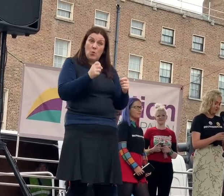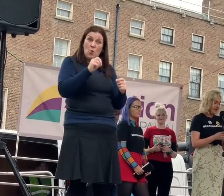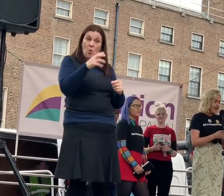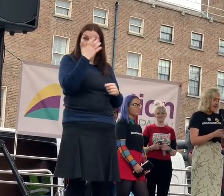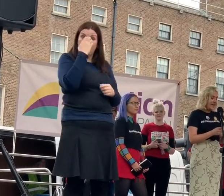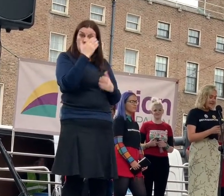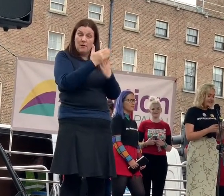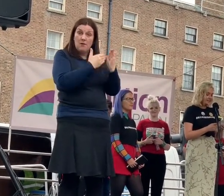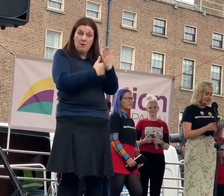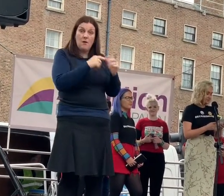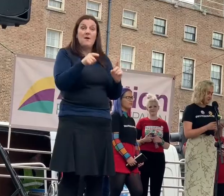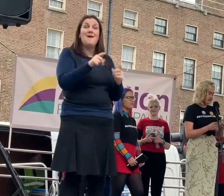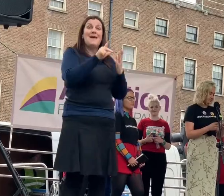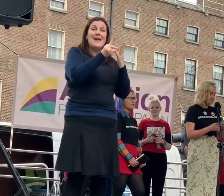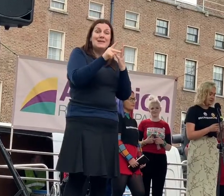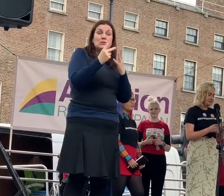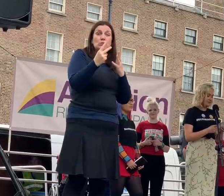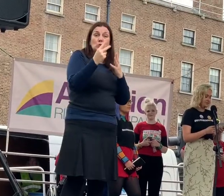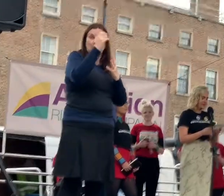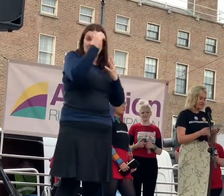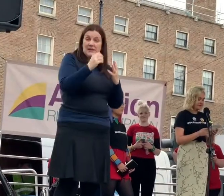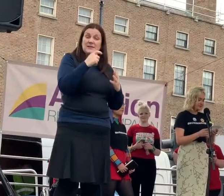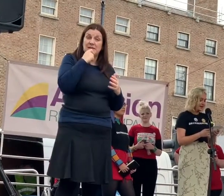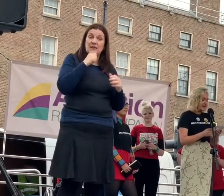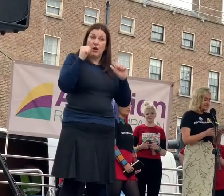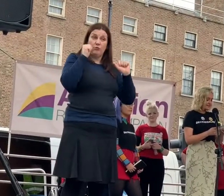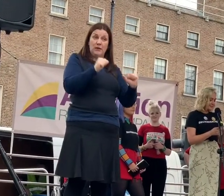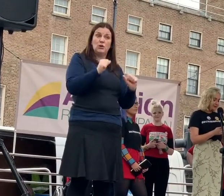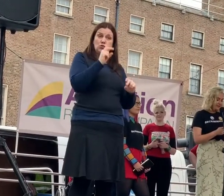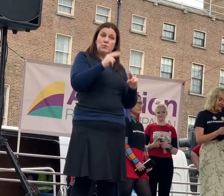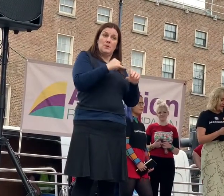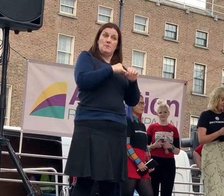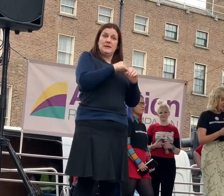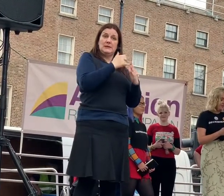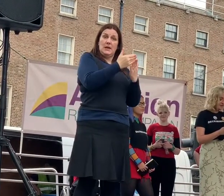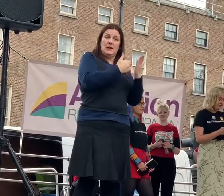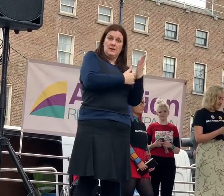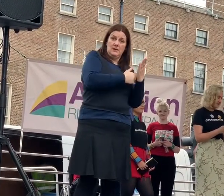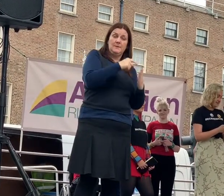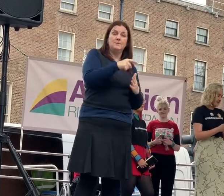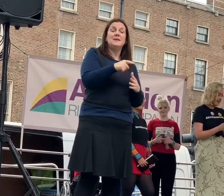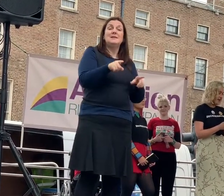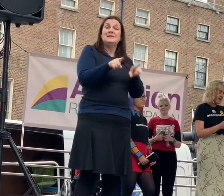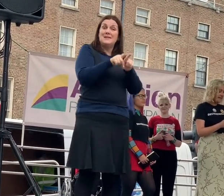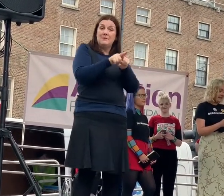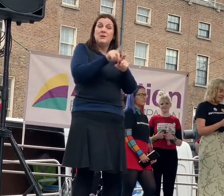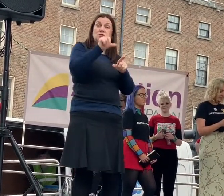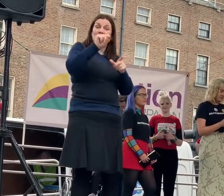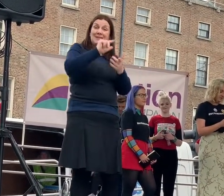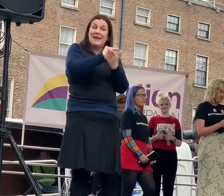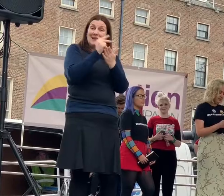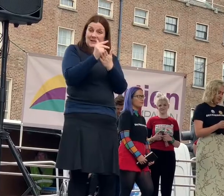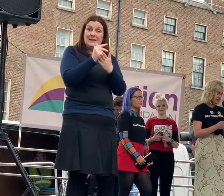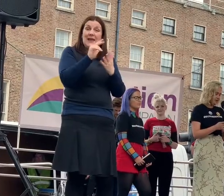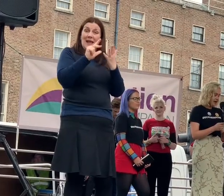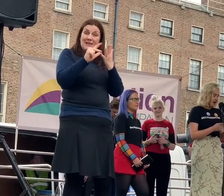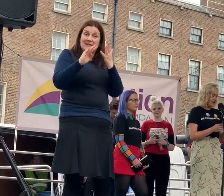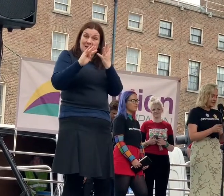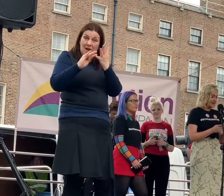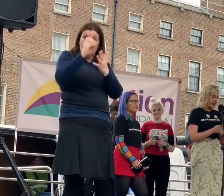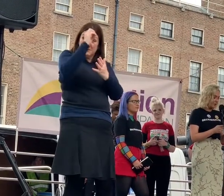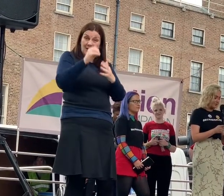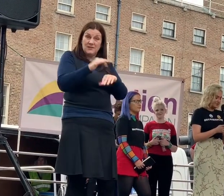law, 82% of people agreed. Similarly, in 2018, 89% of people